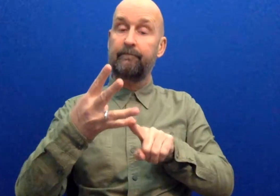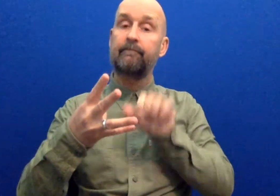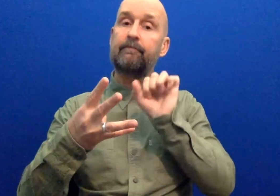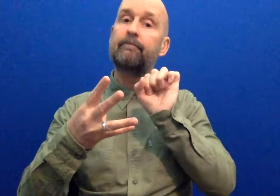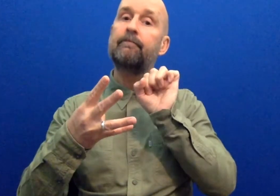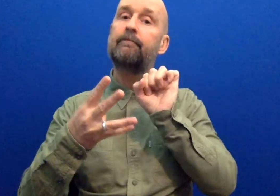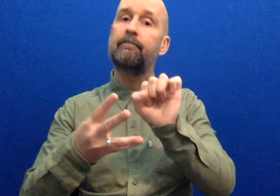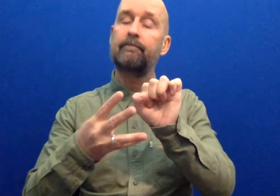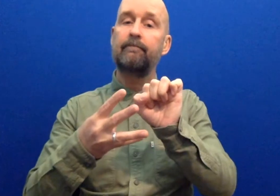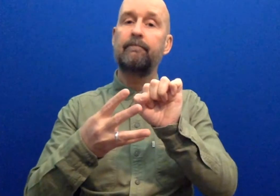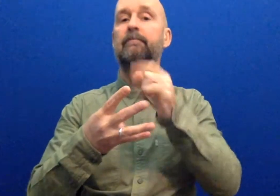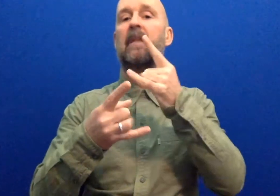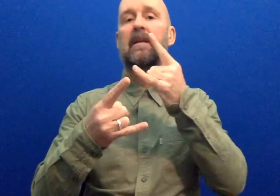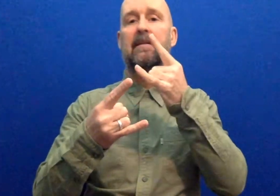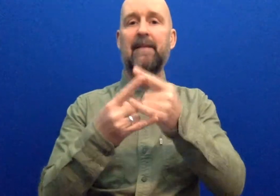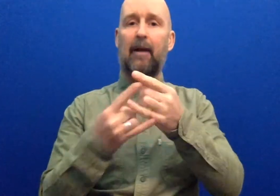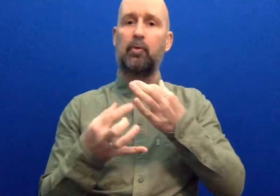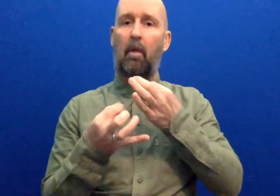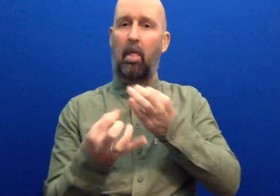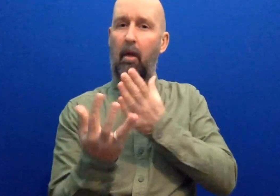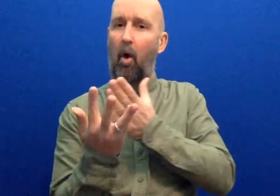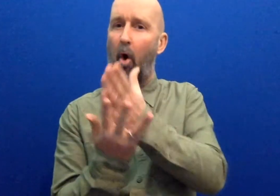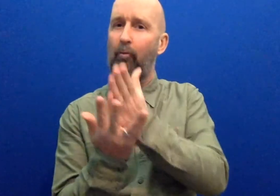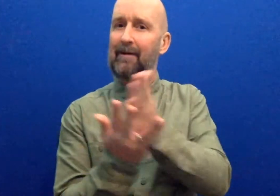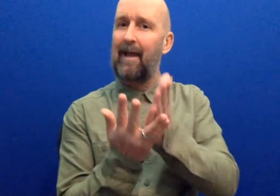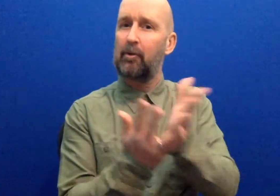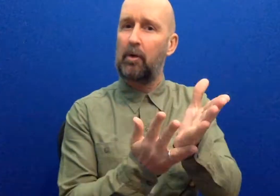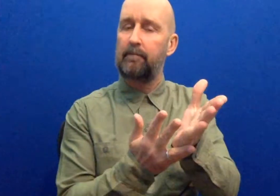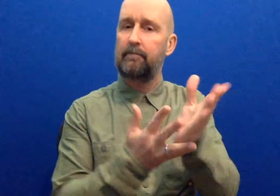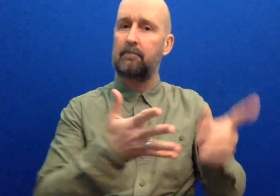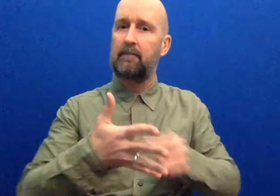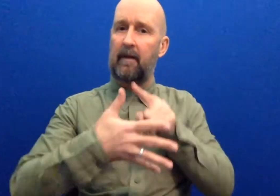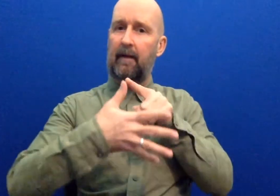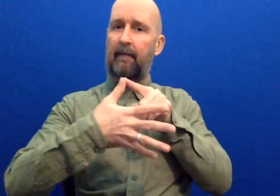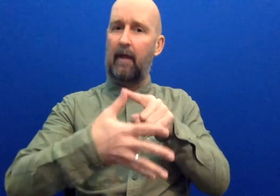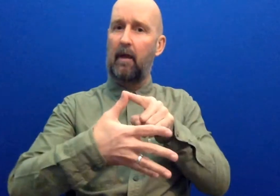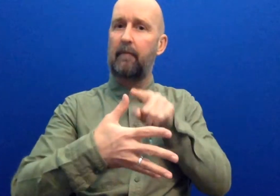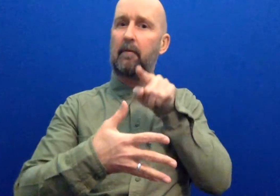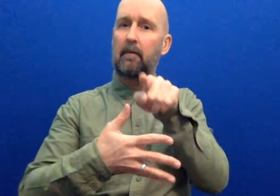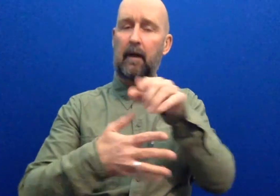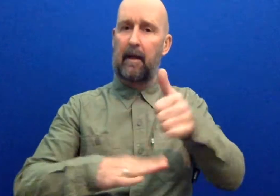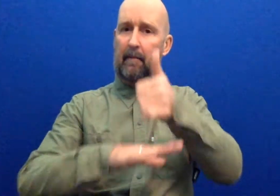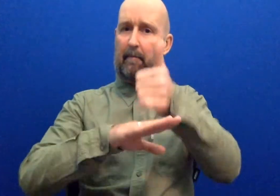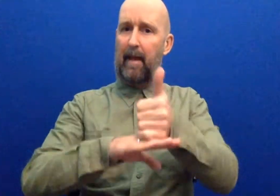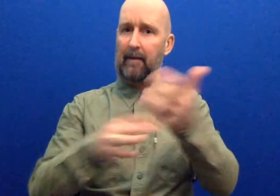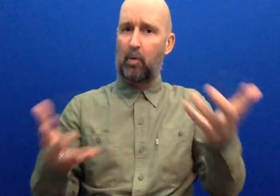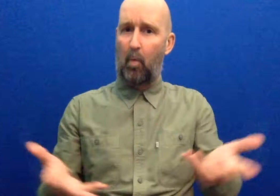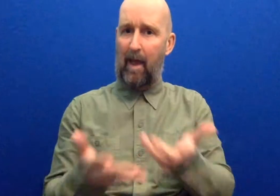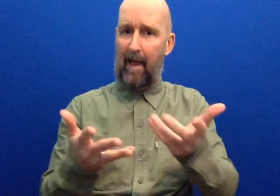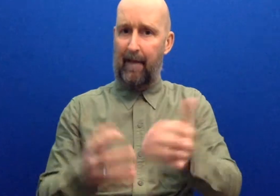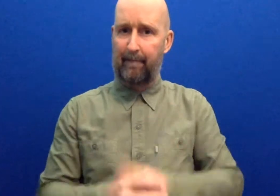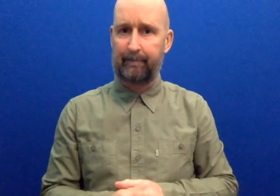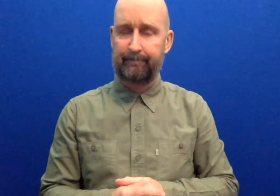your sexual orientation? 5. Where are you based? 6.